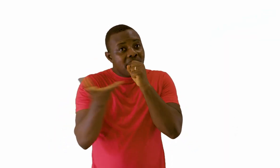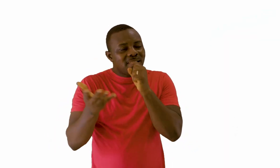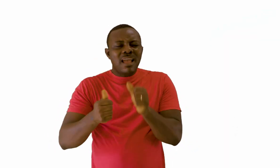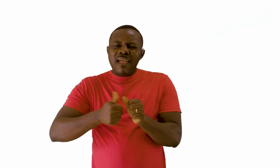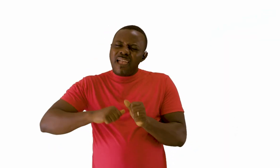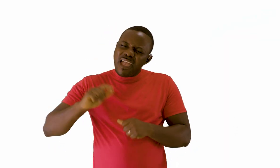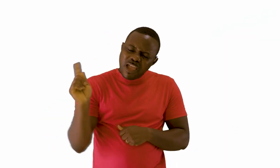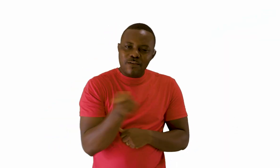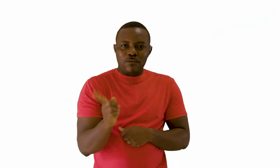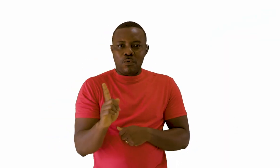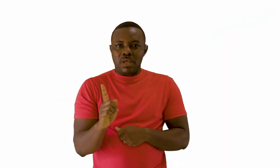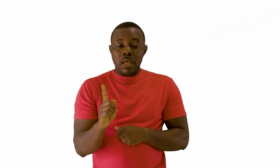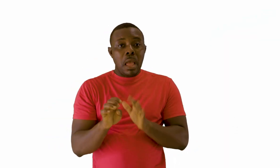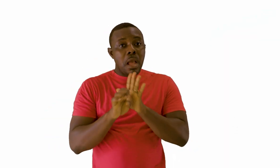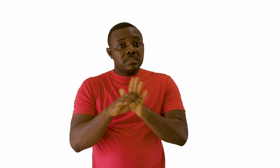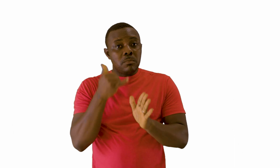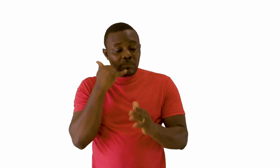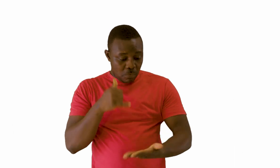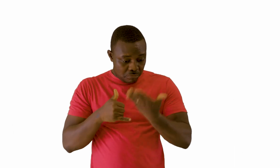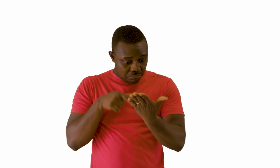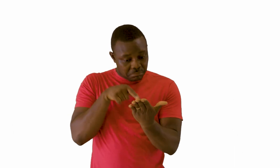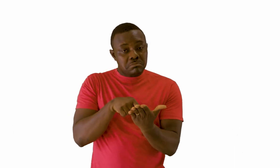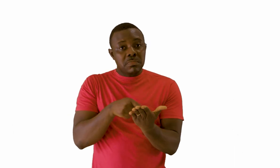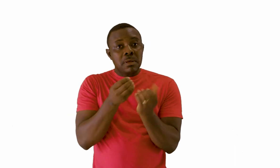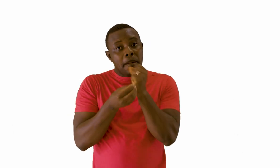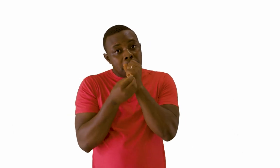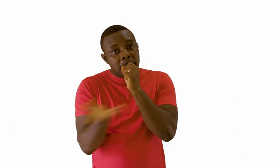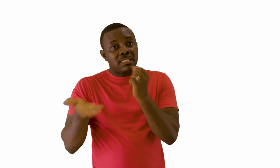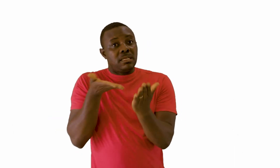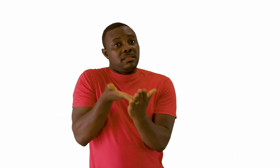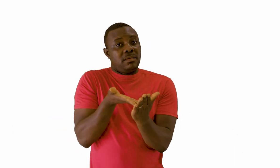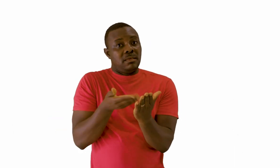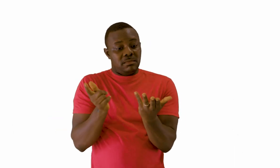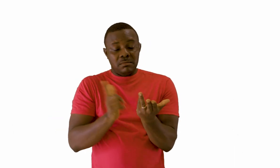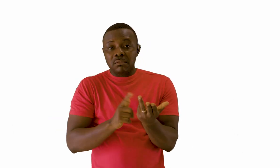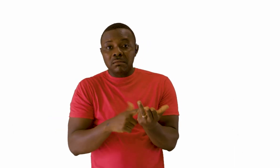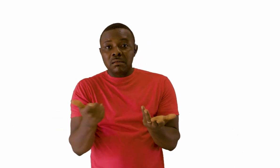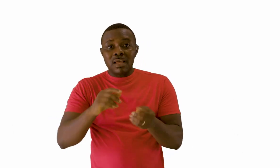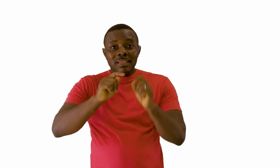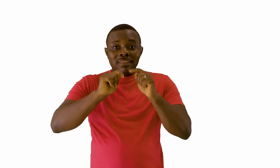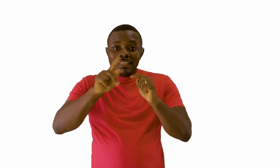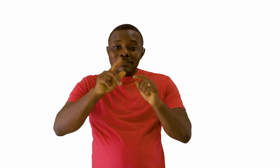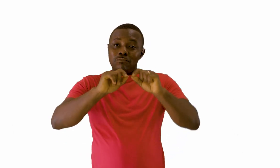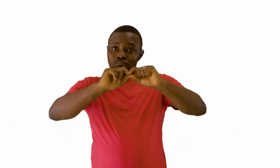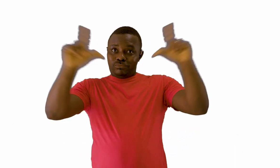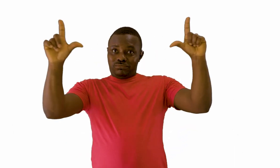Every day. For example, when I look at my phone, media is there. When I turn on my TV, it's there.